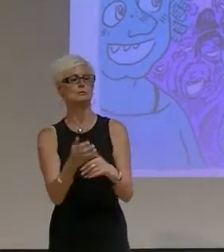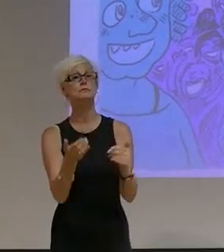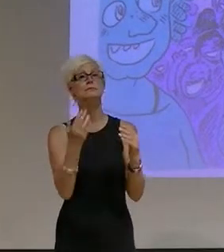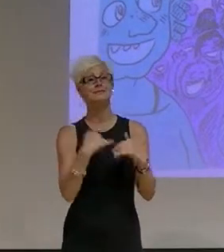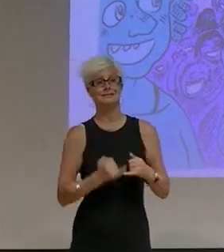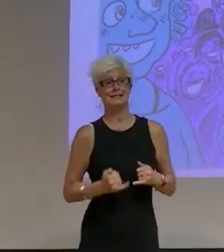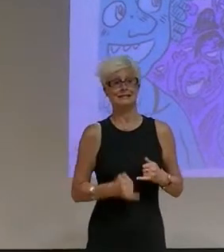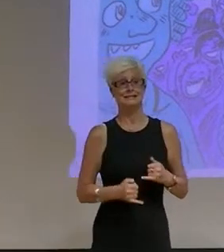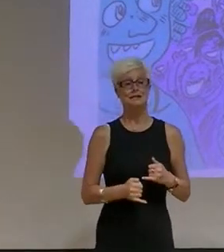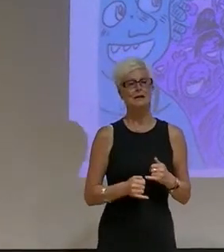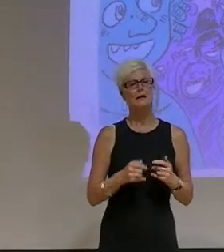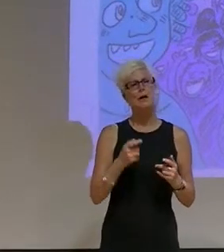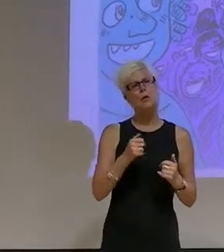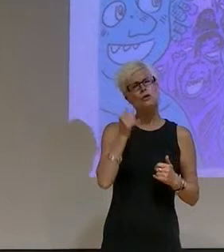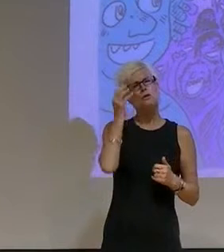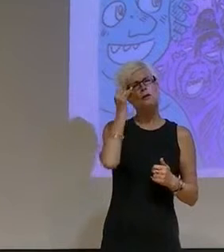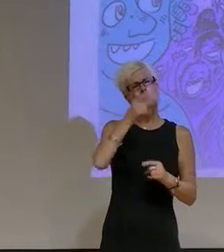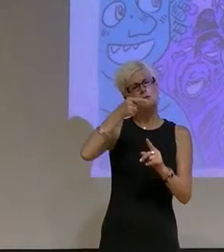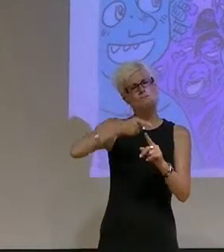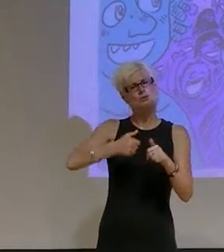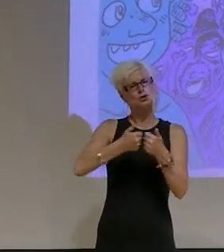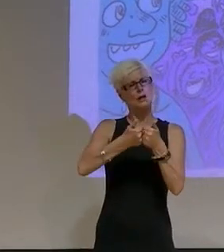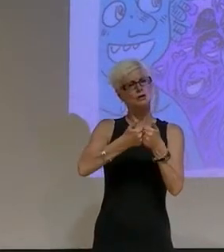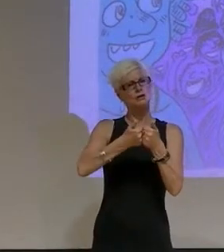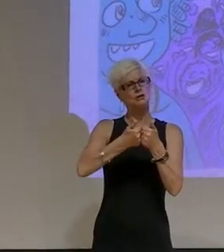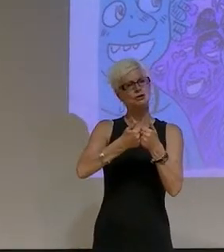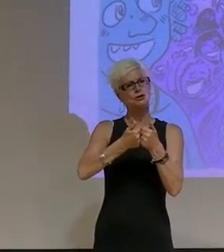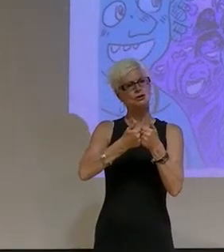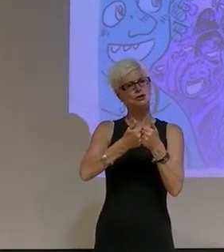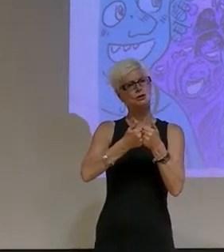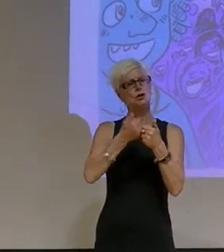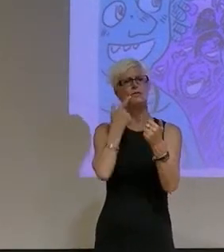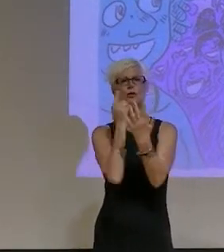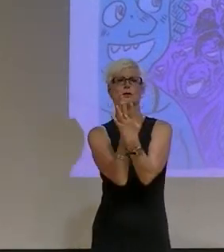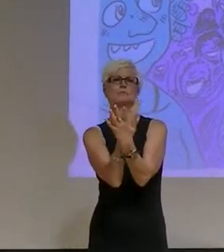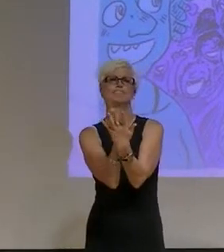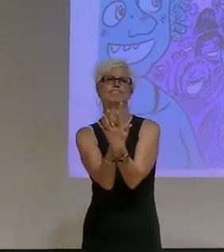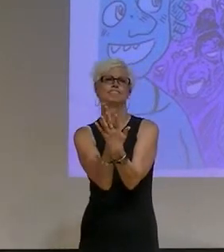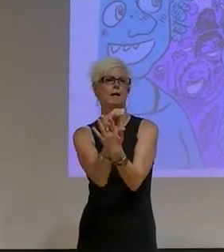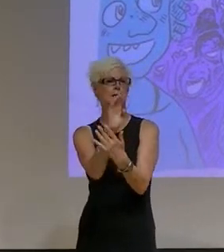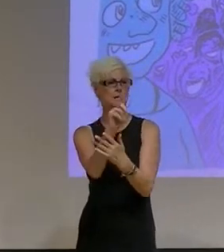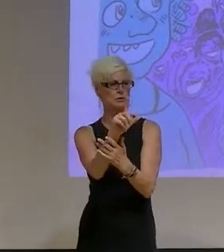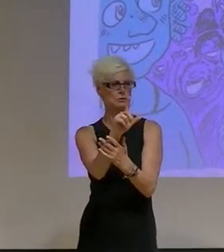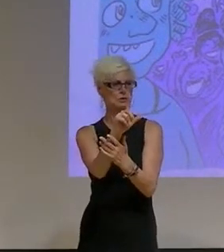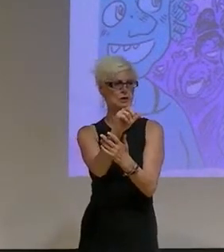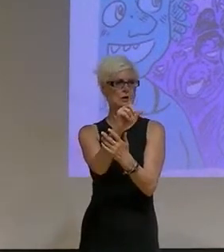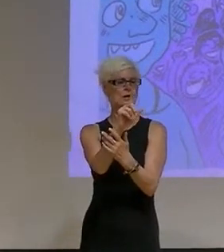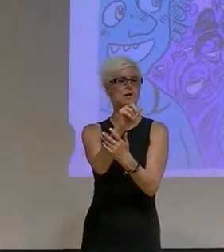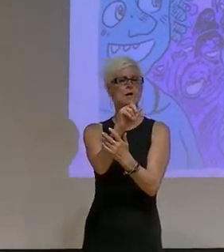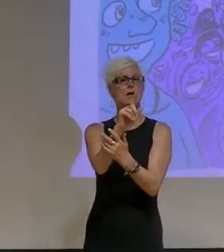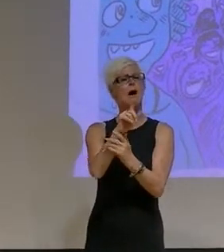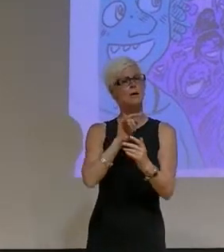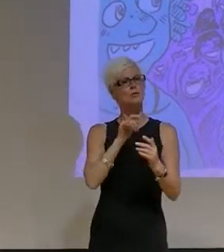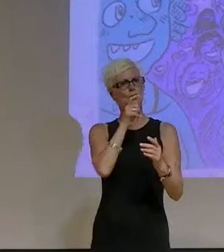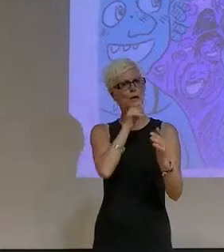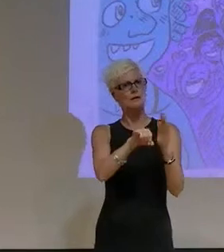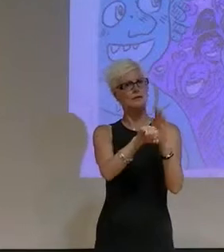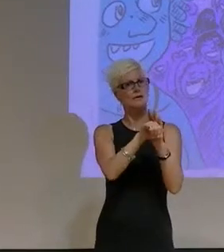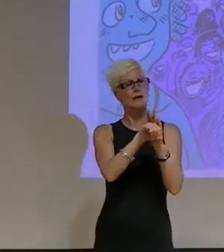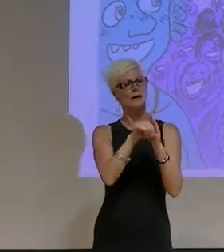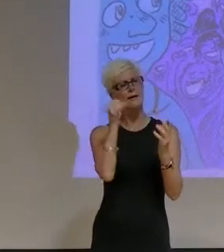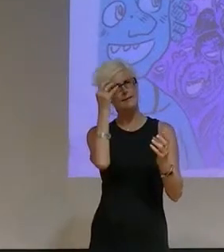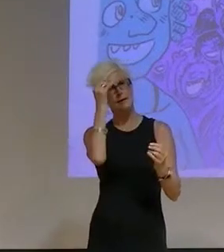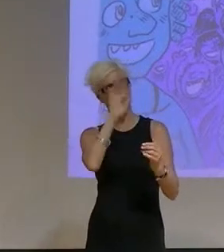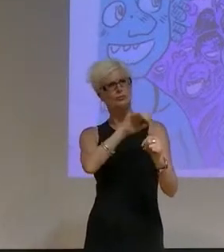consider the particular challenges facing asexual spectrum and asexually identified individuals, considering what challenges and opportunities